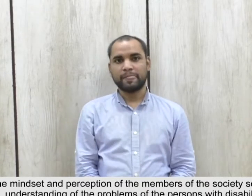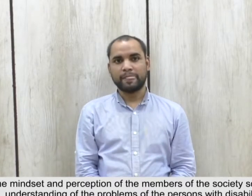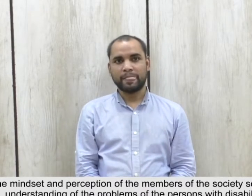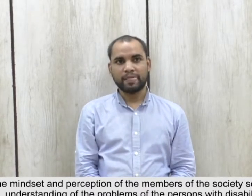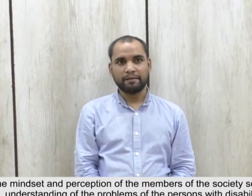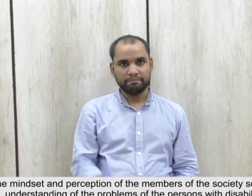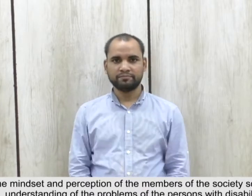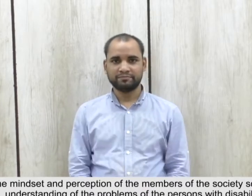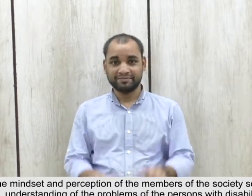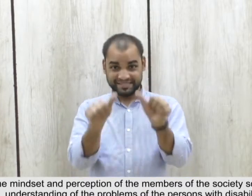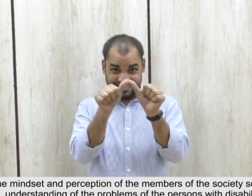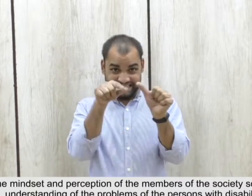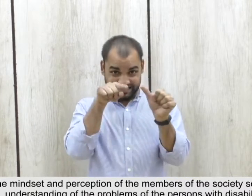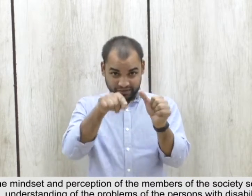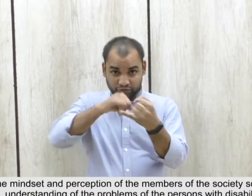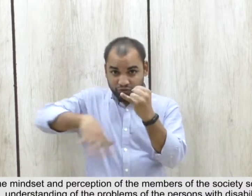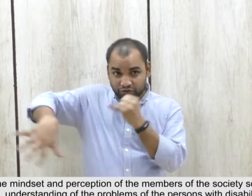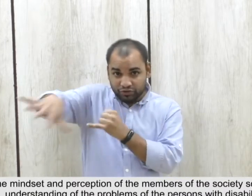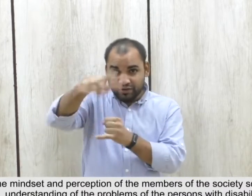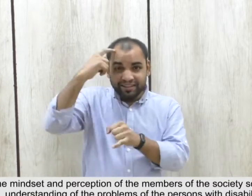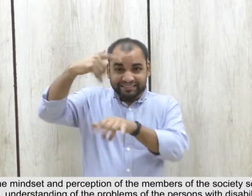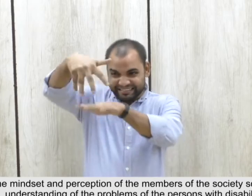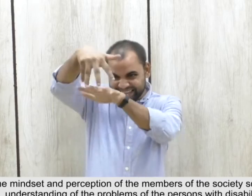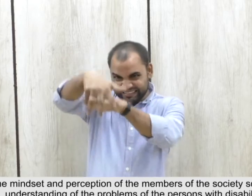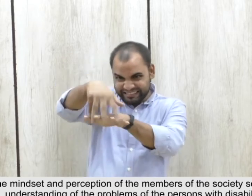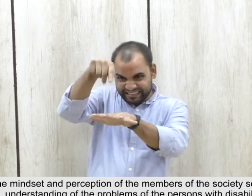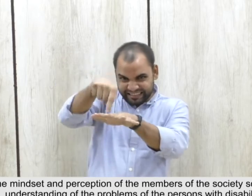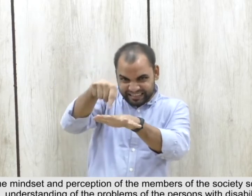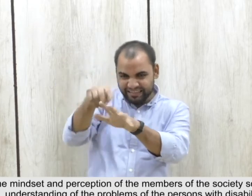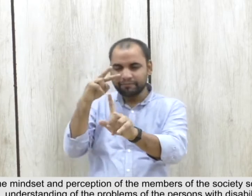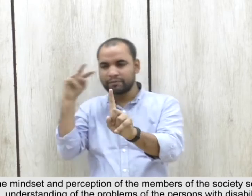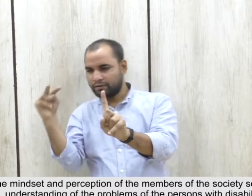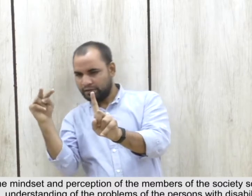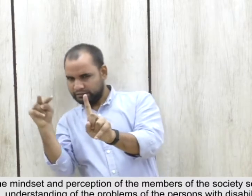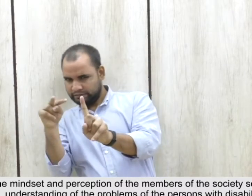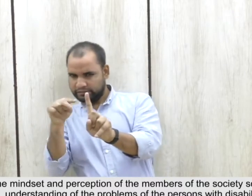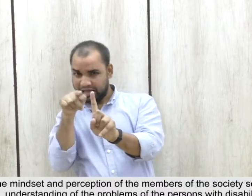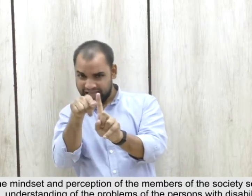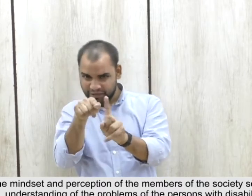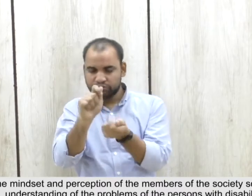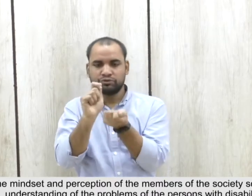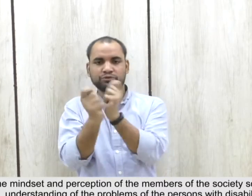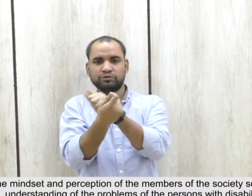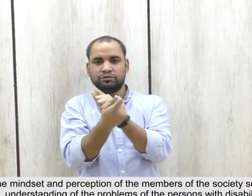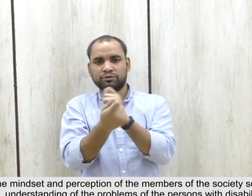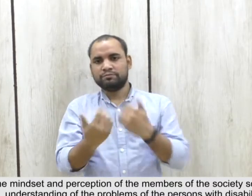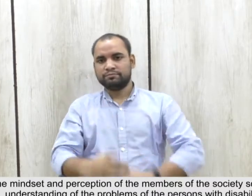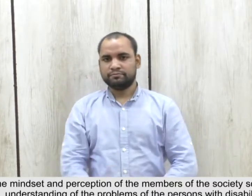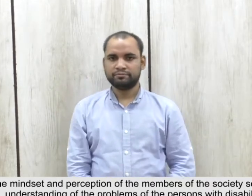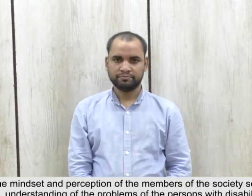Changing the mindset and perception of members of the society so as to have proper understanding of the problems of persons